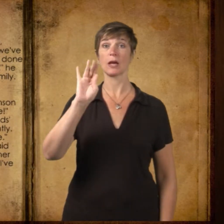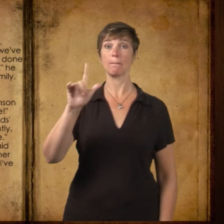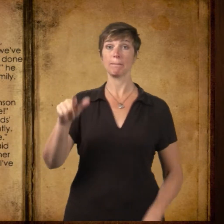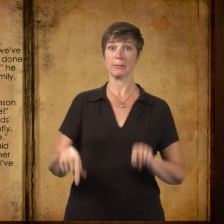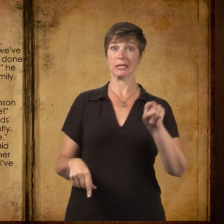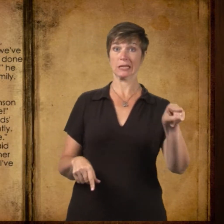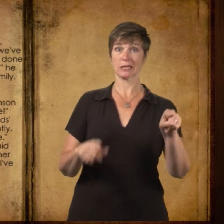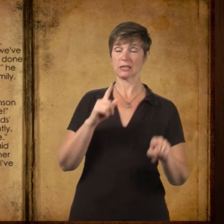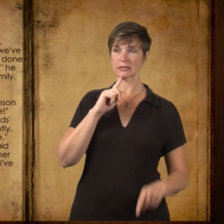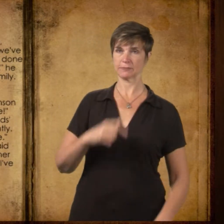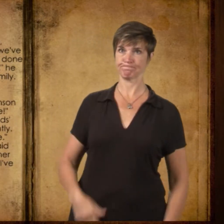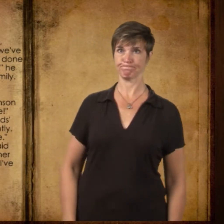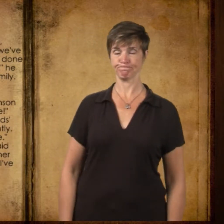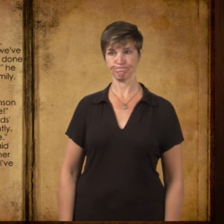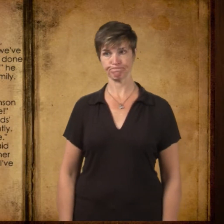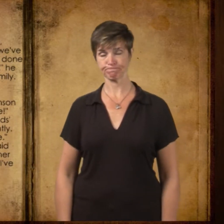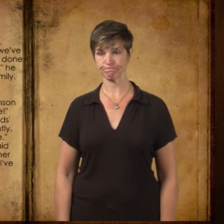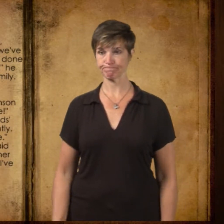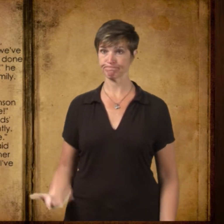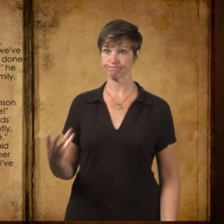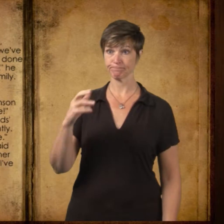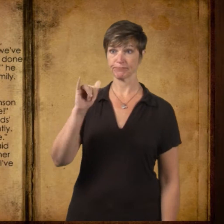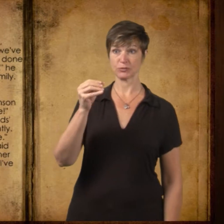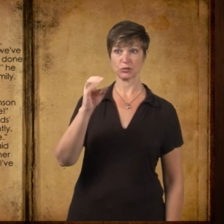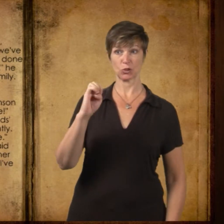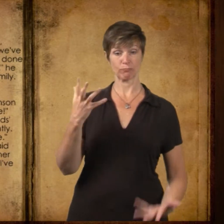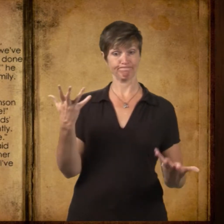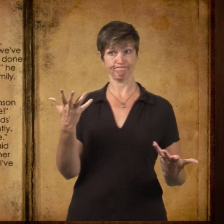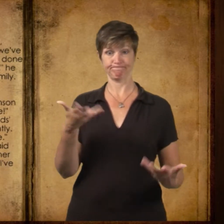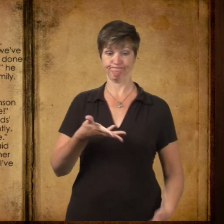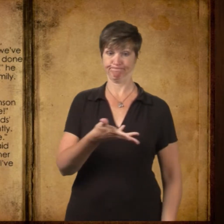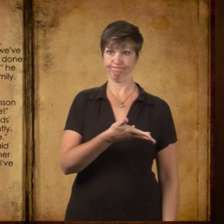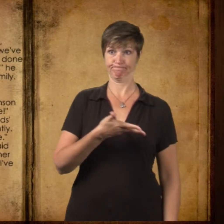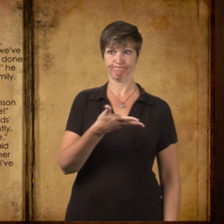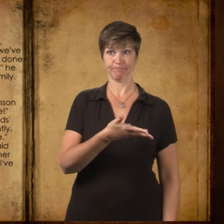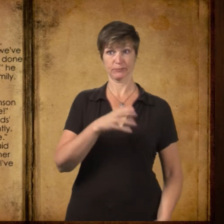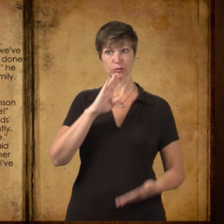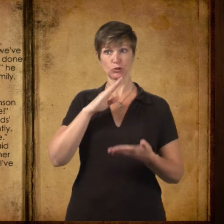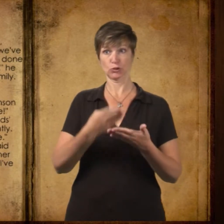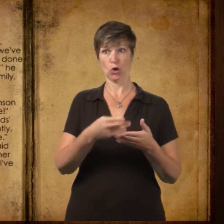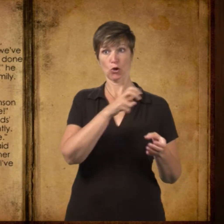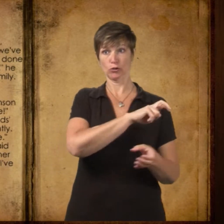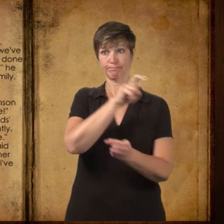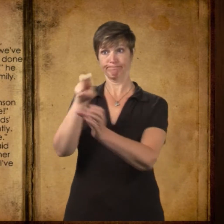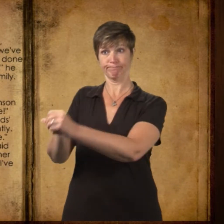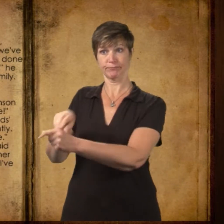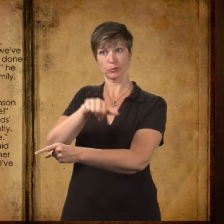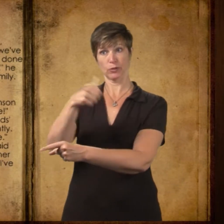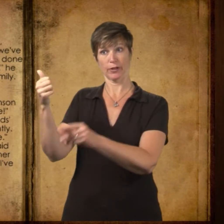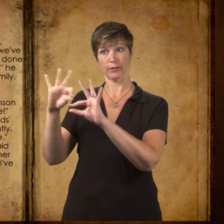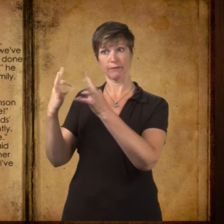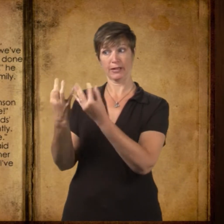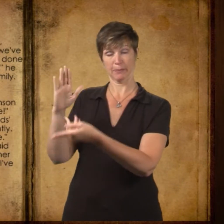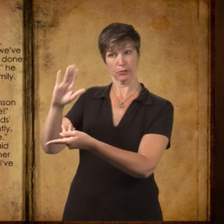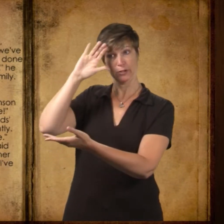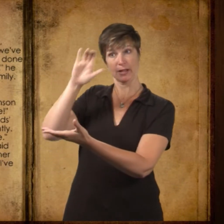I guess not, Joe, Bill Hutchinson said, regretfully. My daughter draws with her husband's family, that's only fair,